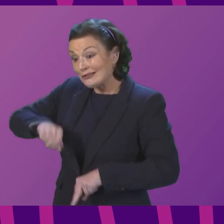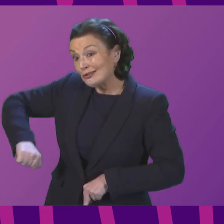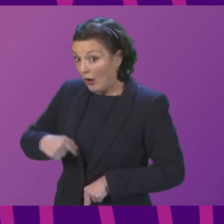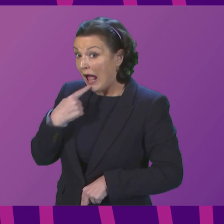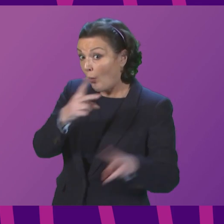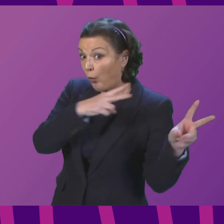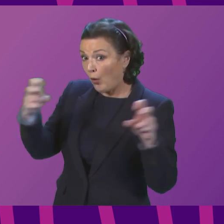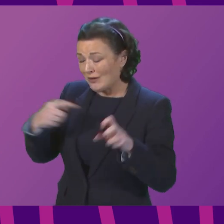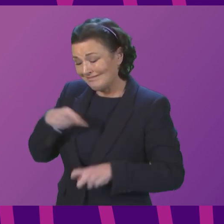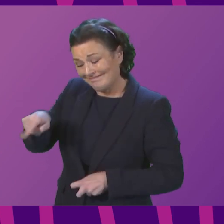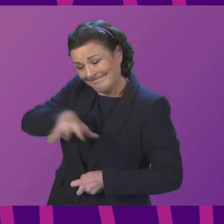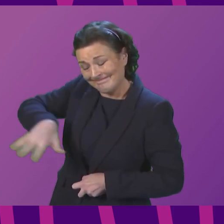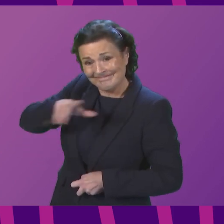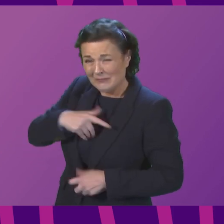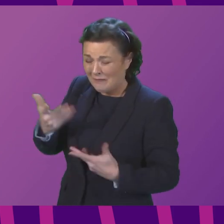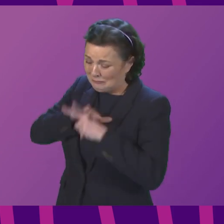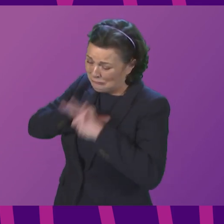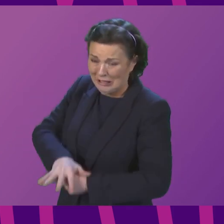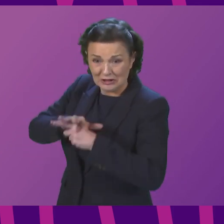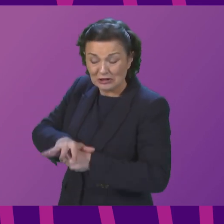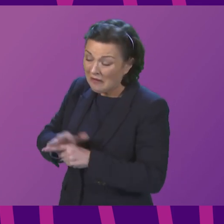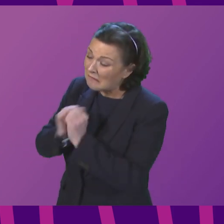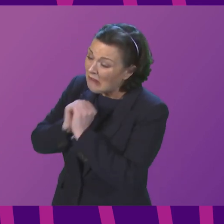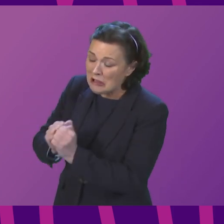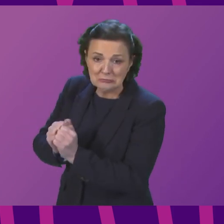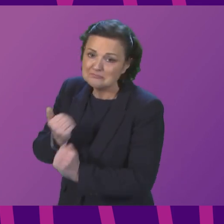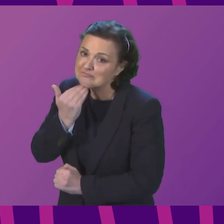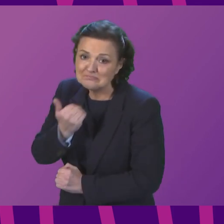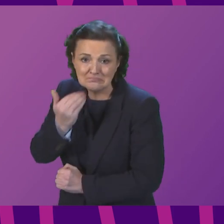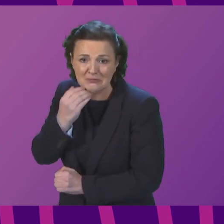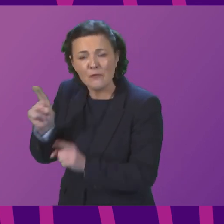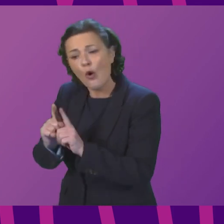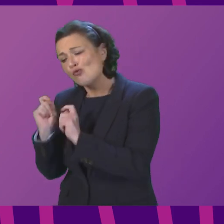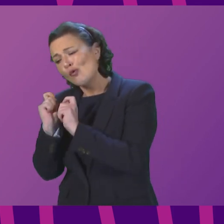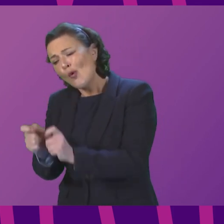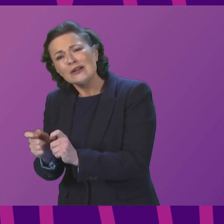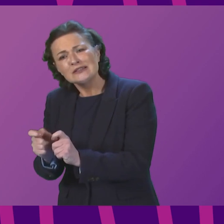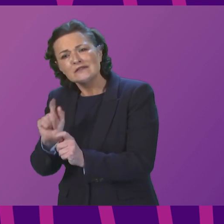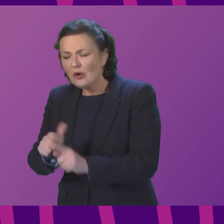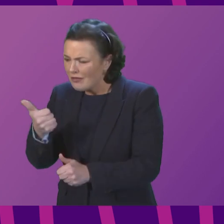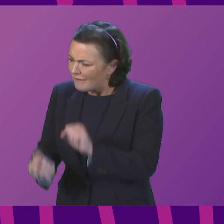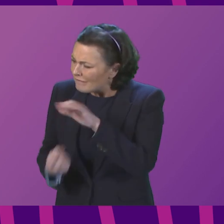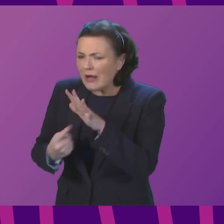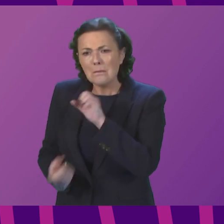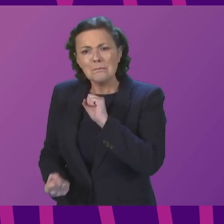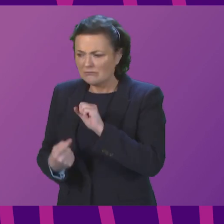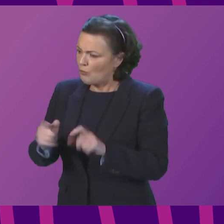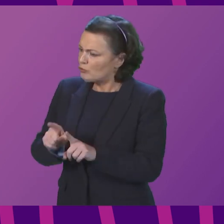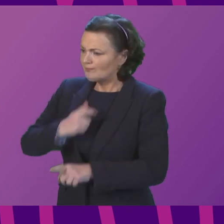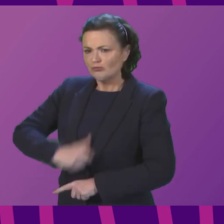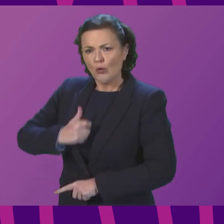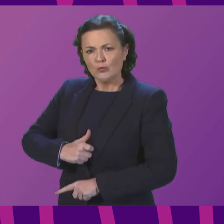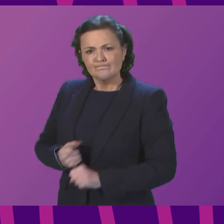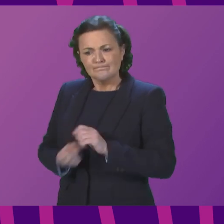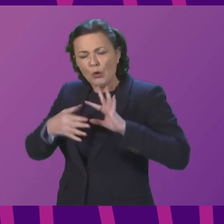pressure, are not adequately valued, engaged or rewarded for their vitally important role. Does the First Minister accept that we need an